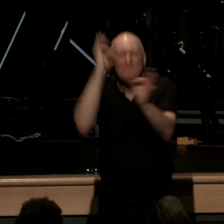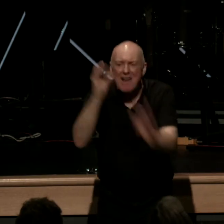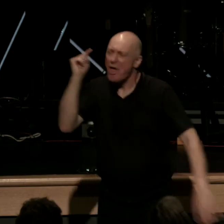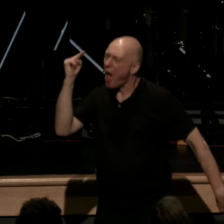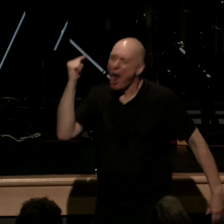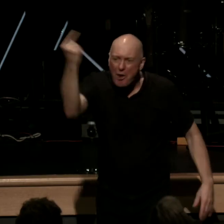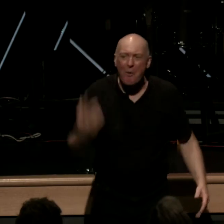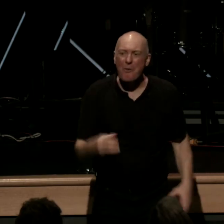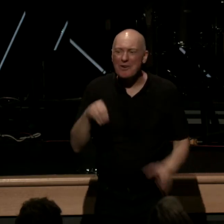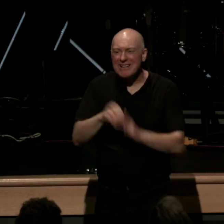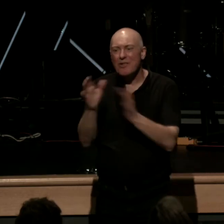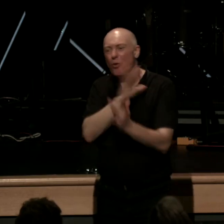faith in the Lord Jesus Christ